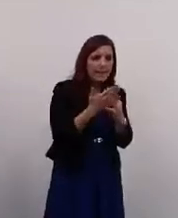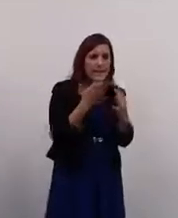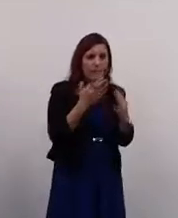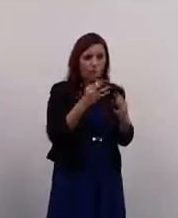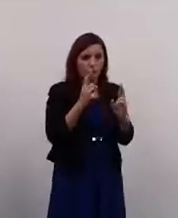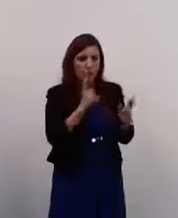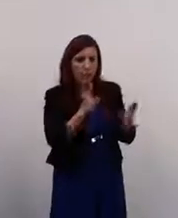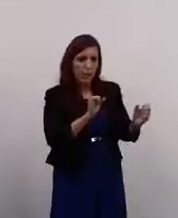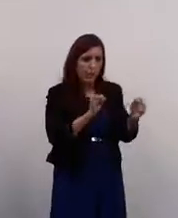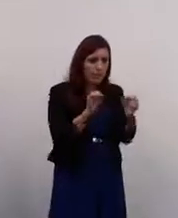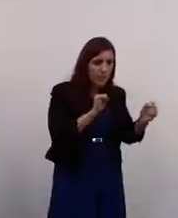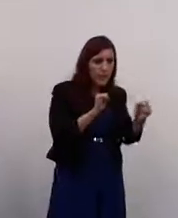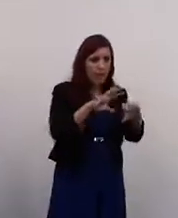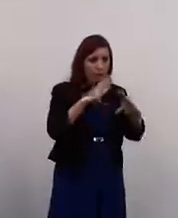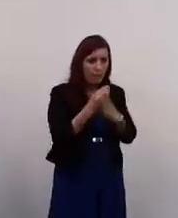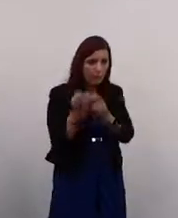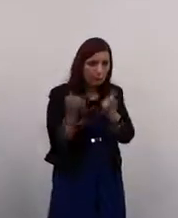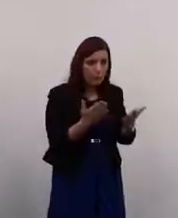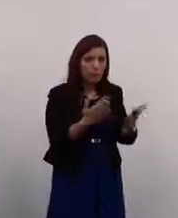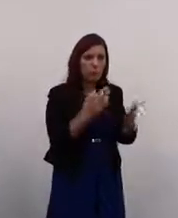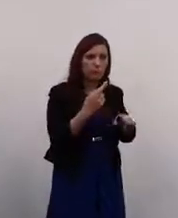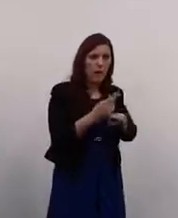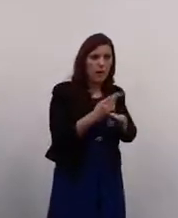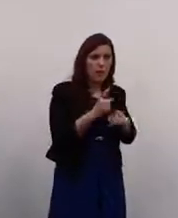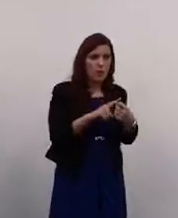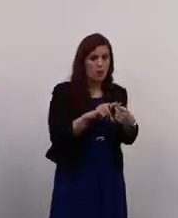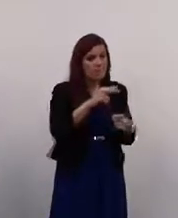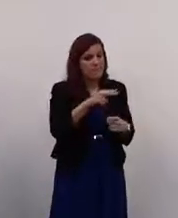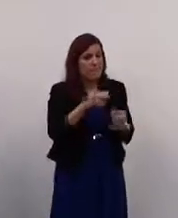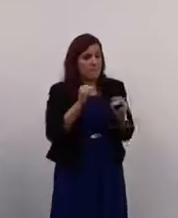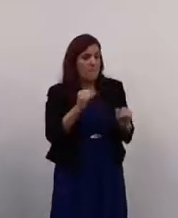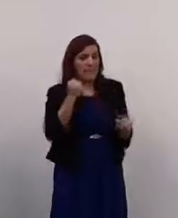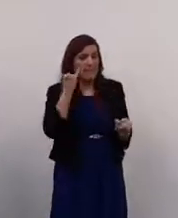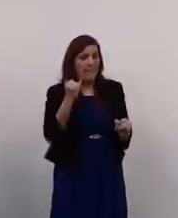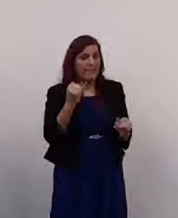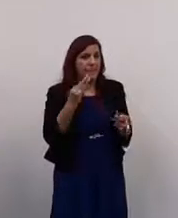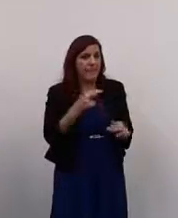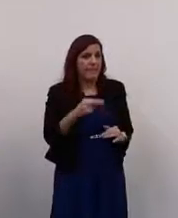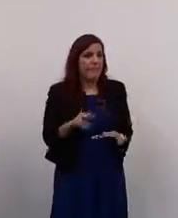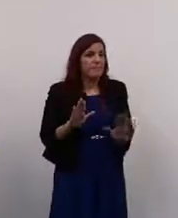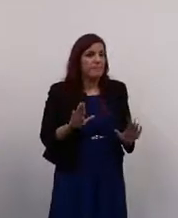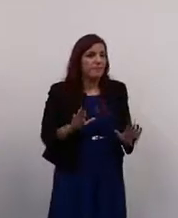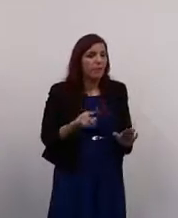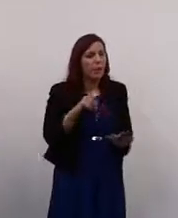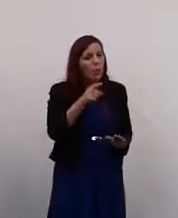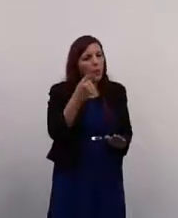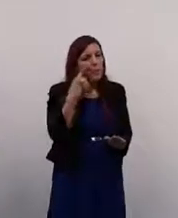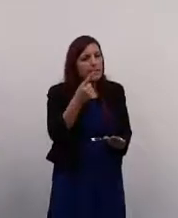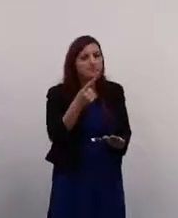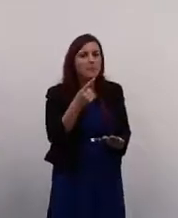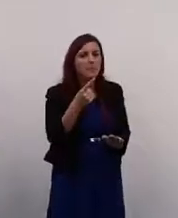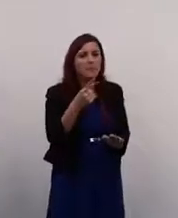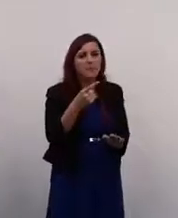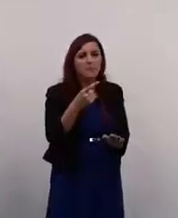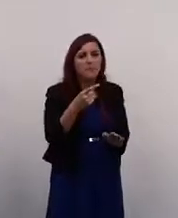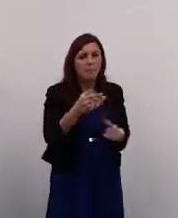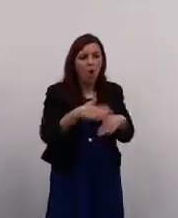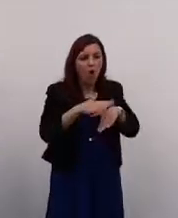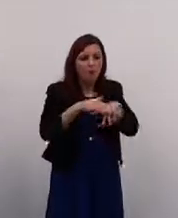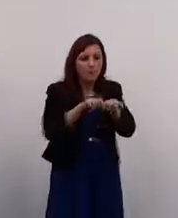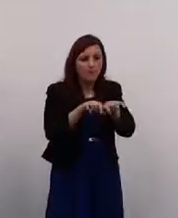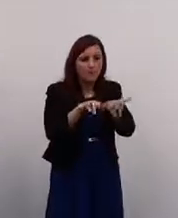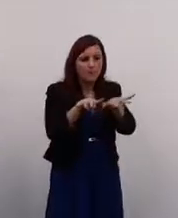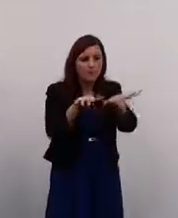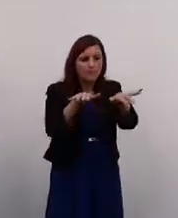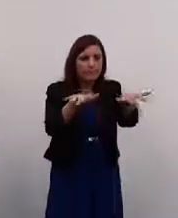and services better. So that just can't be a bad idea in my opinion. And you'll see that the growth of it across the